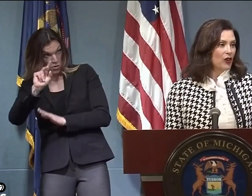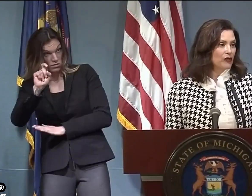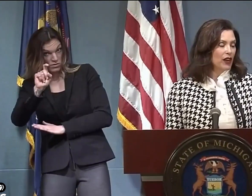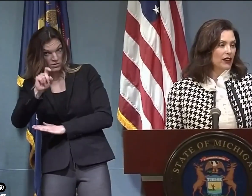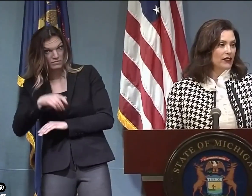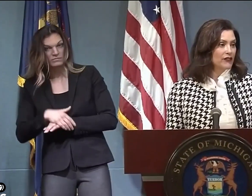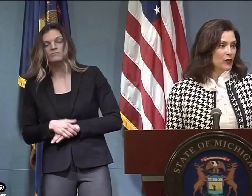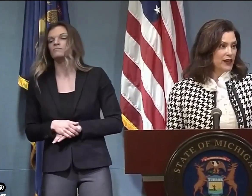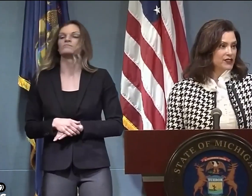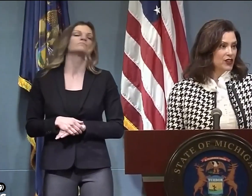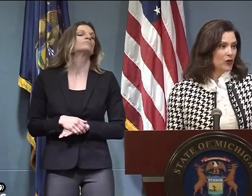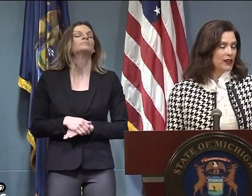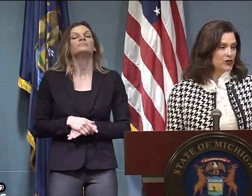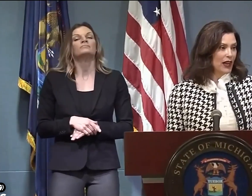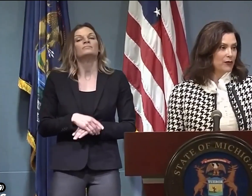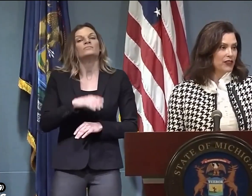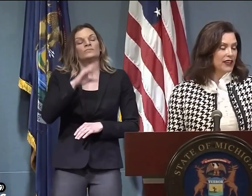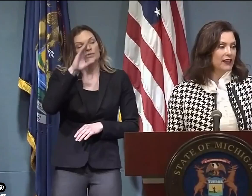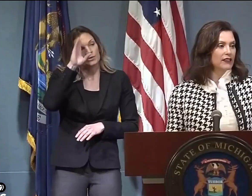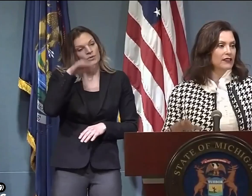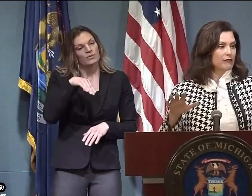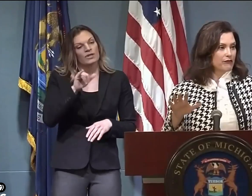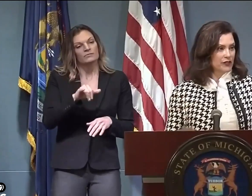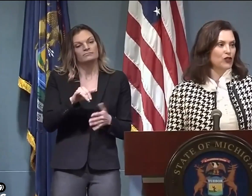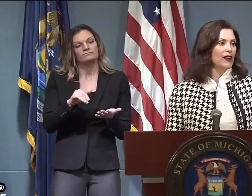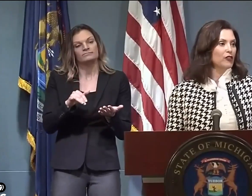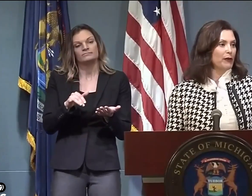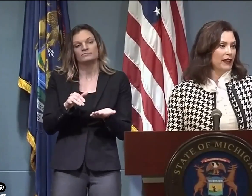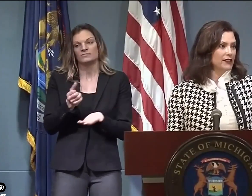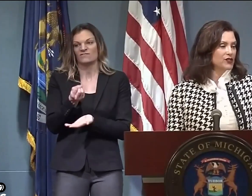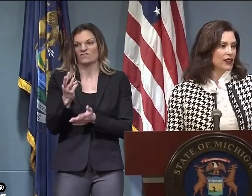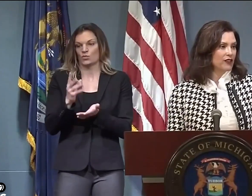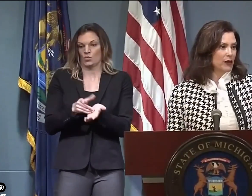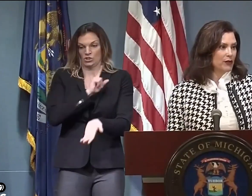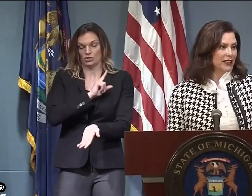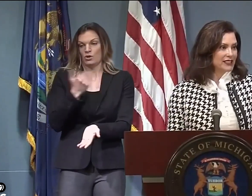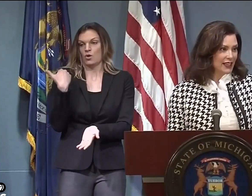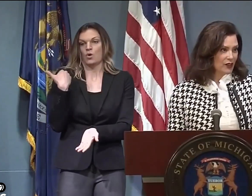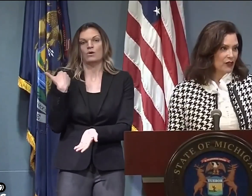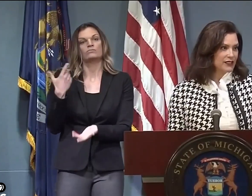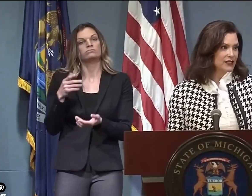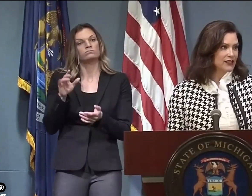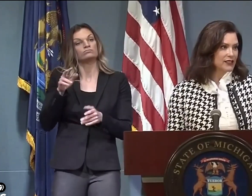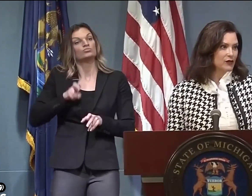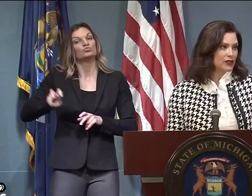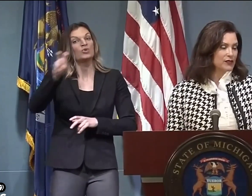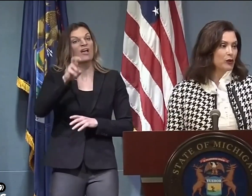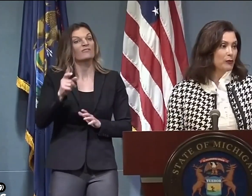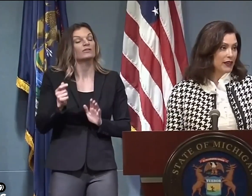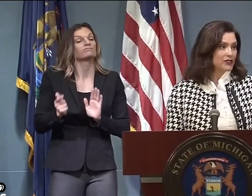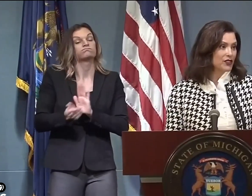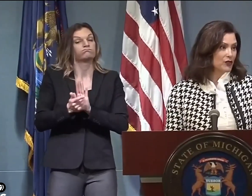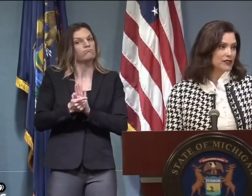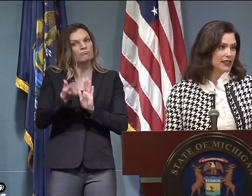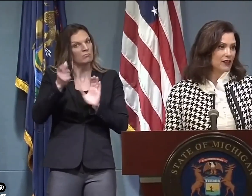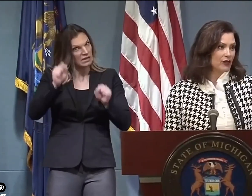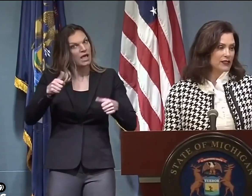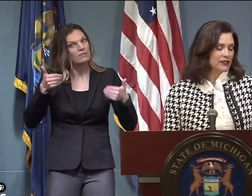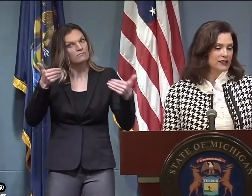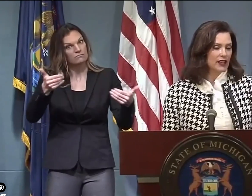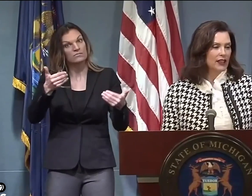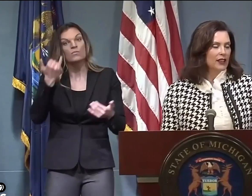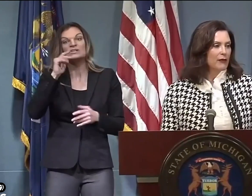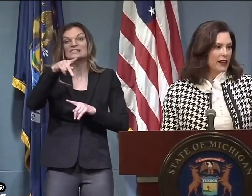those reports true? So, as you know, a few weeks ago, we dropped the travel ban so that if people had a second